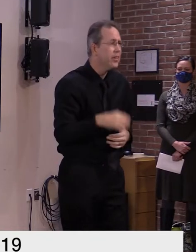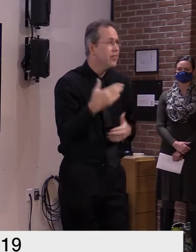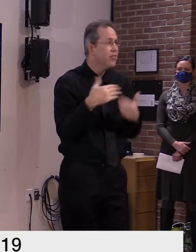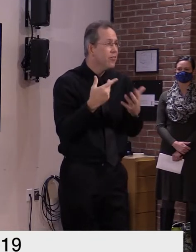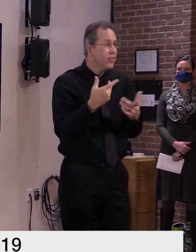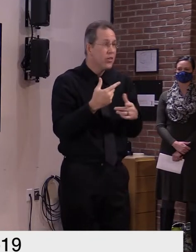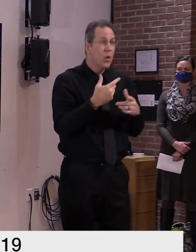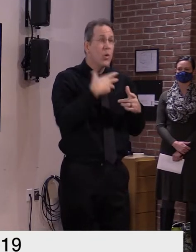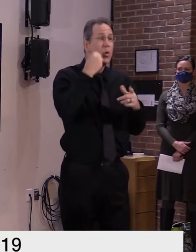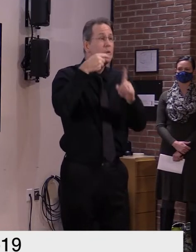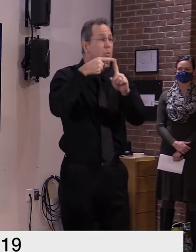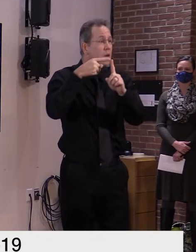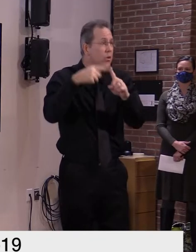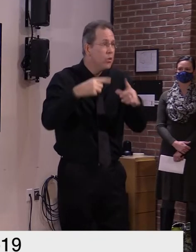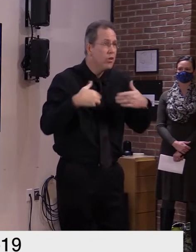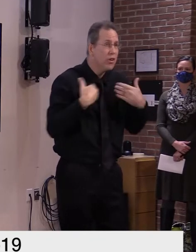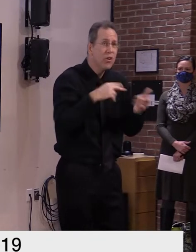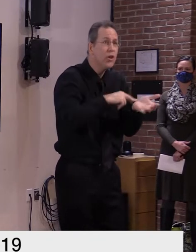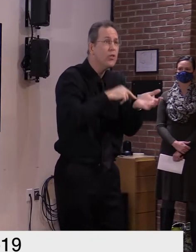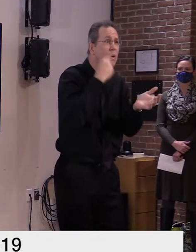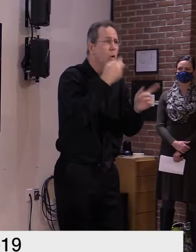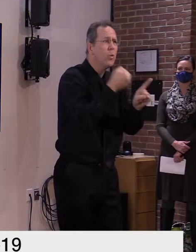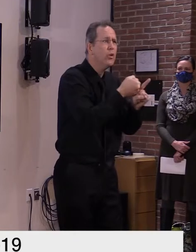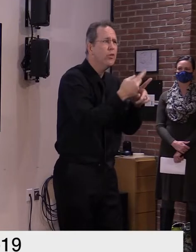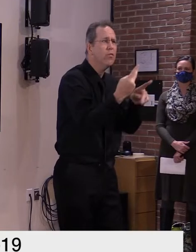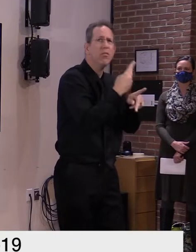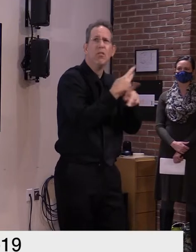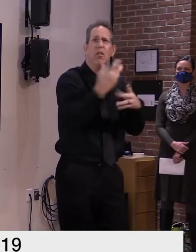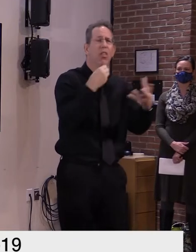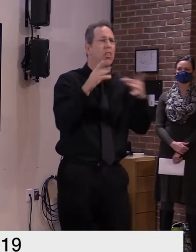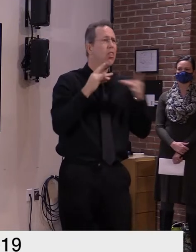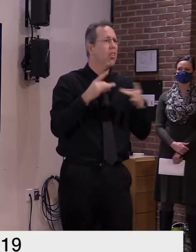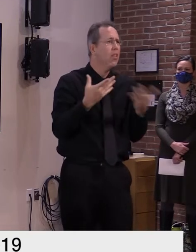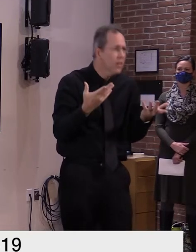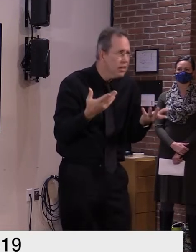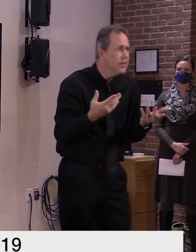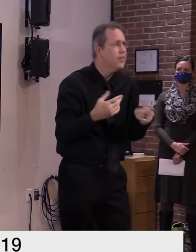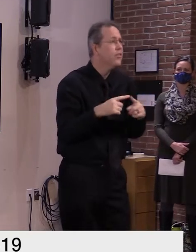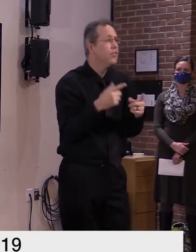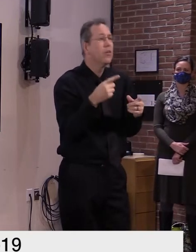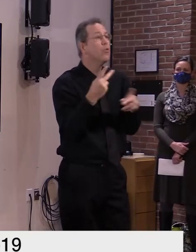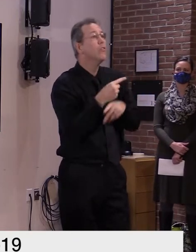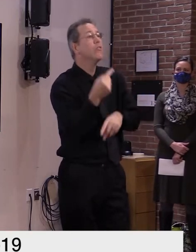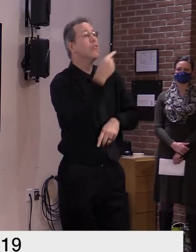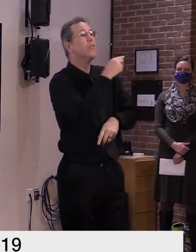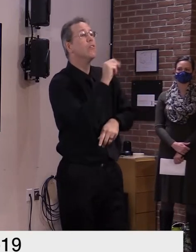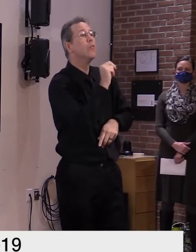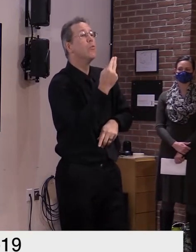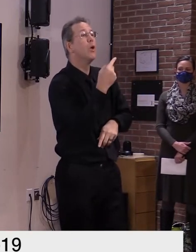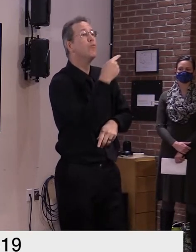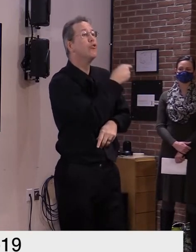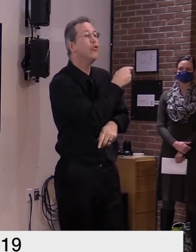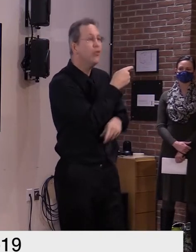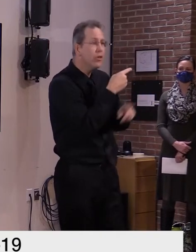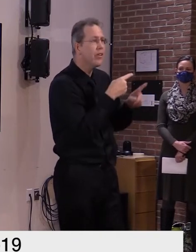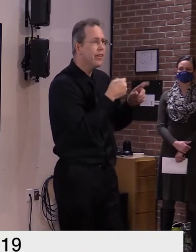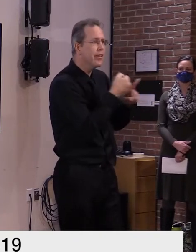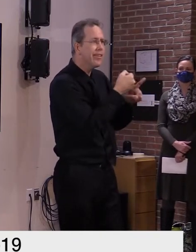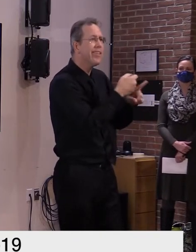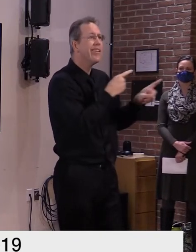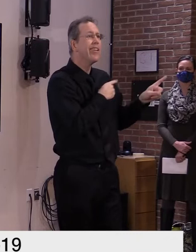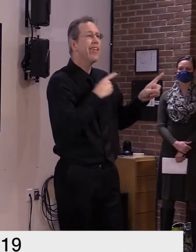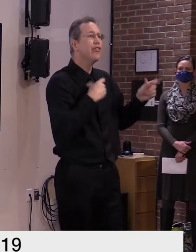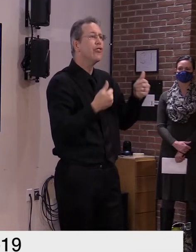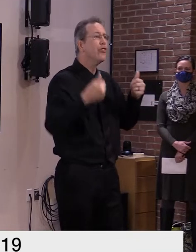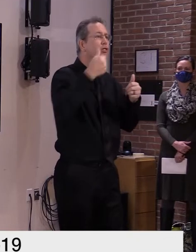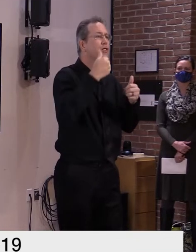right across the border in new hampshire they're dealing with an outbreak among members of their legislature and tragically the